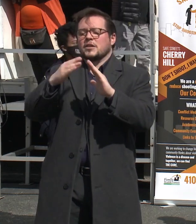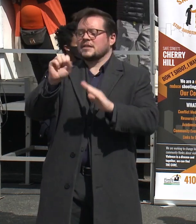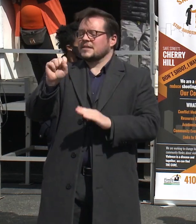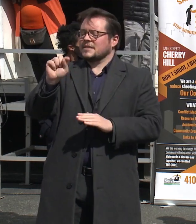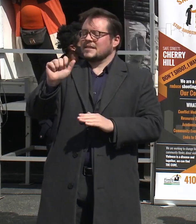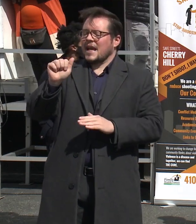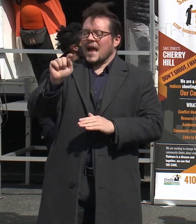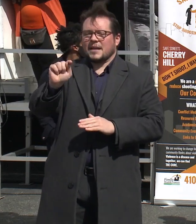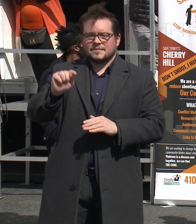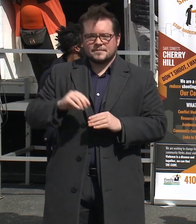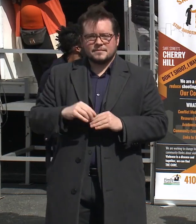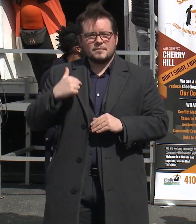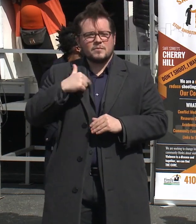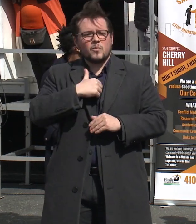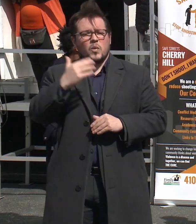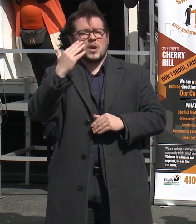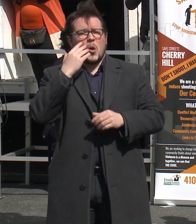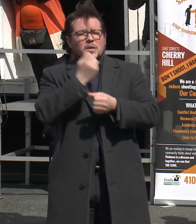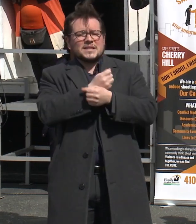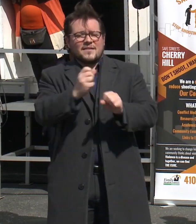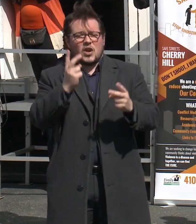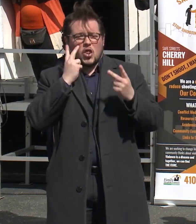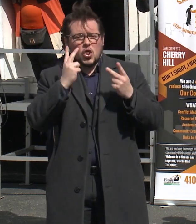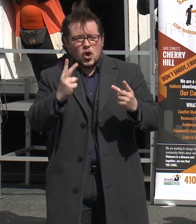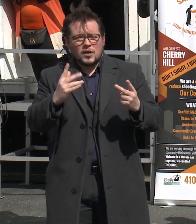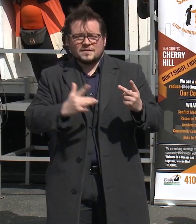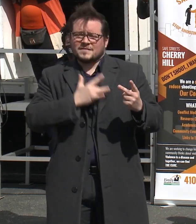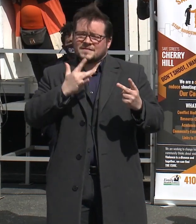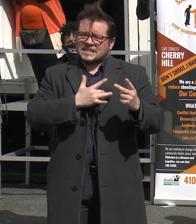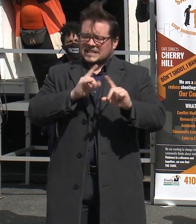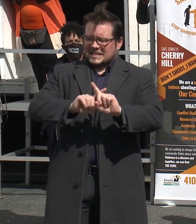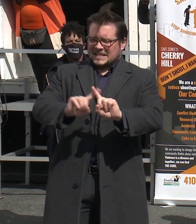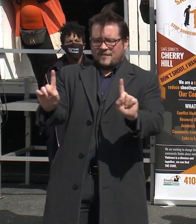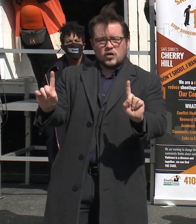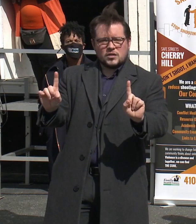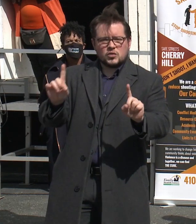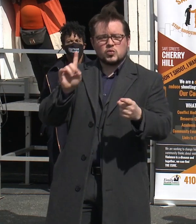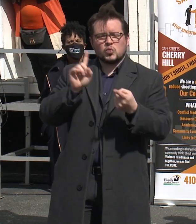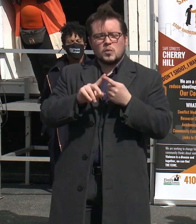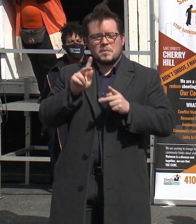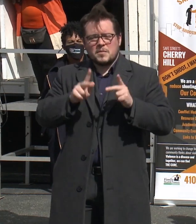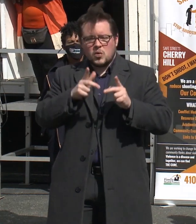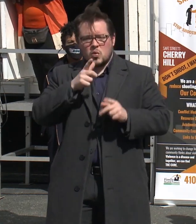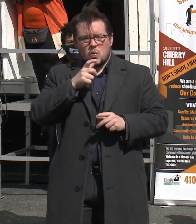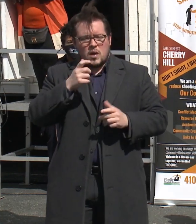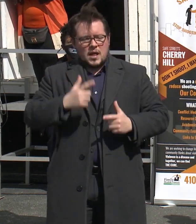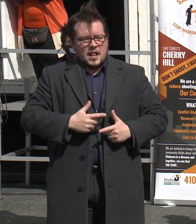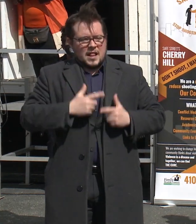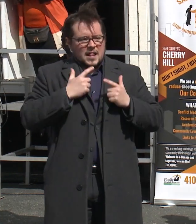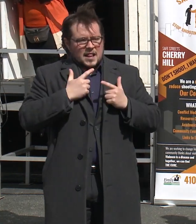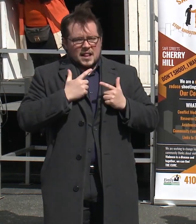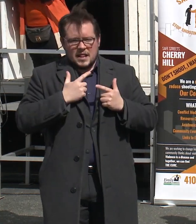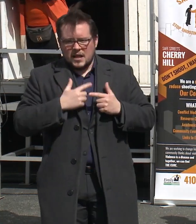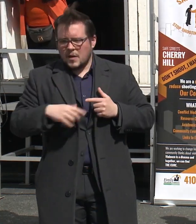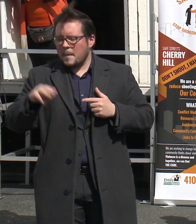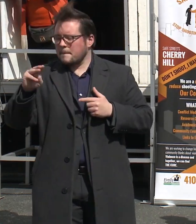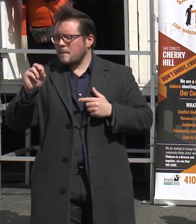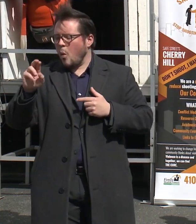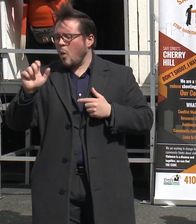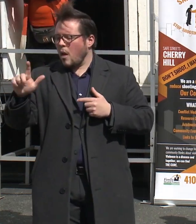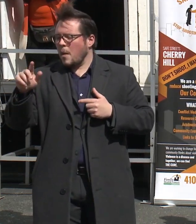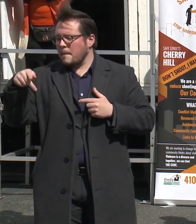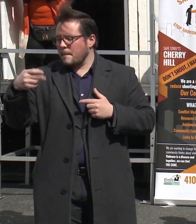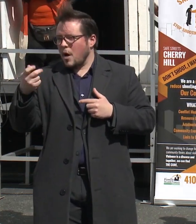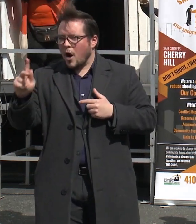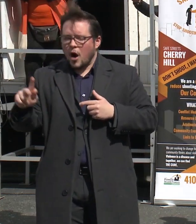We know that safety looks and feels differently to our neighbors who live in Morrow Park than those who live in Darley Park than